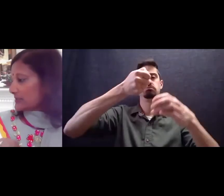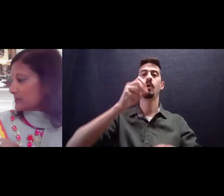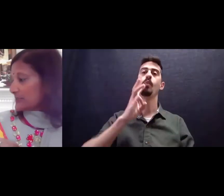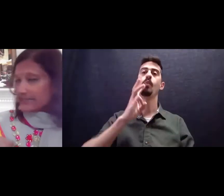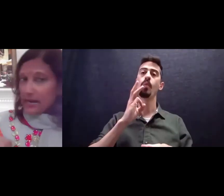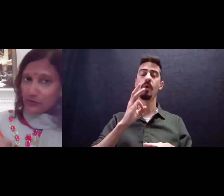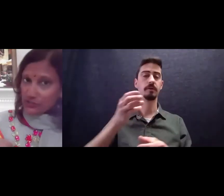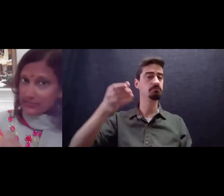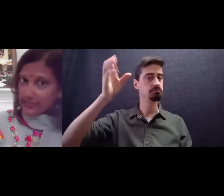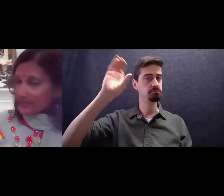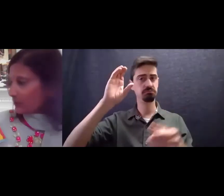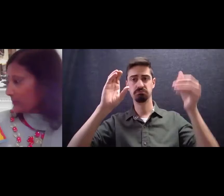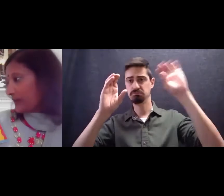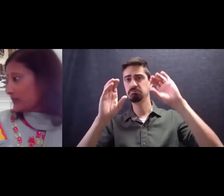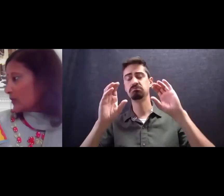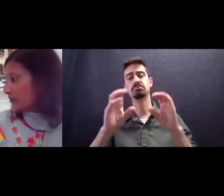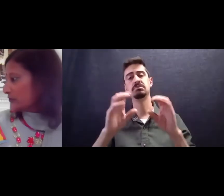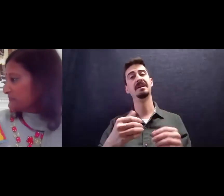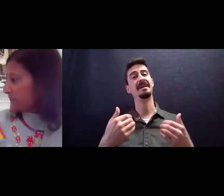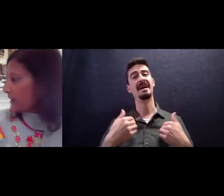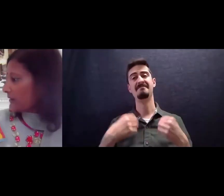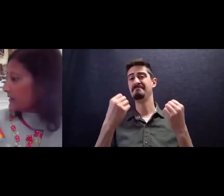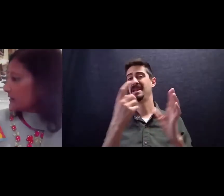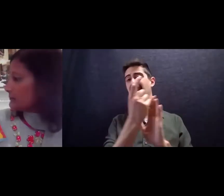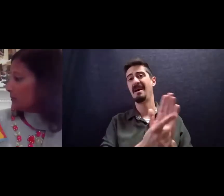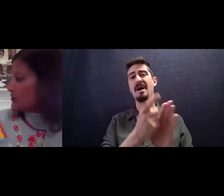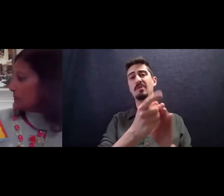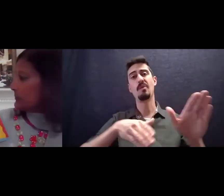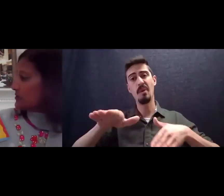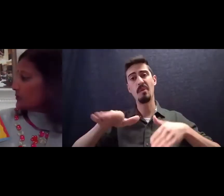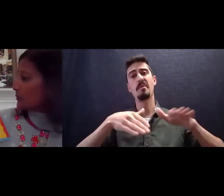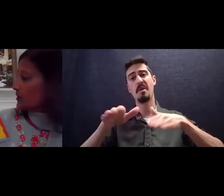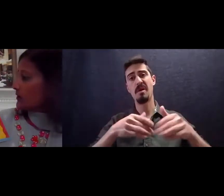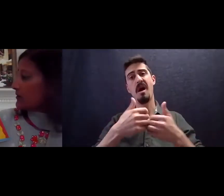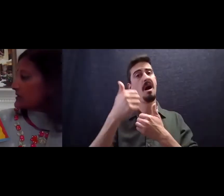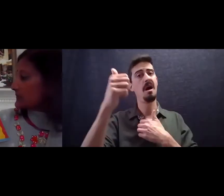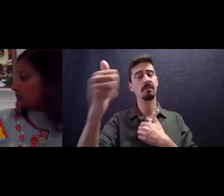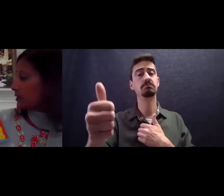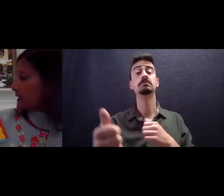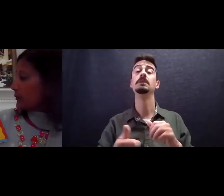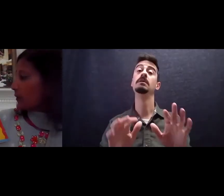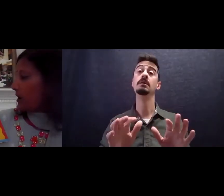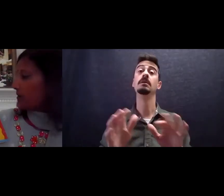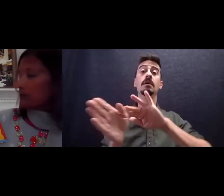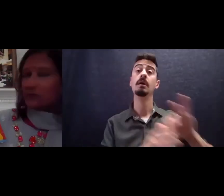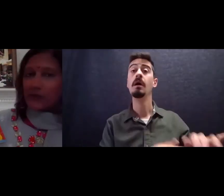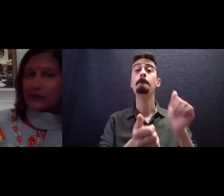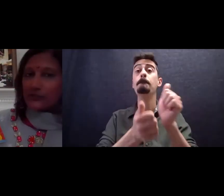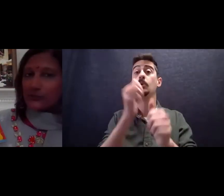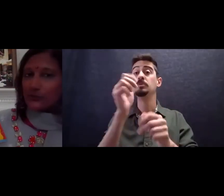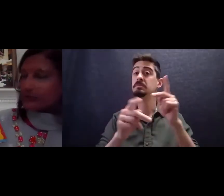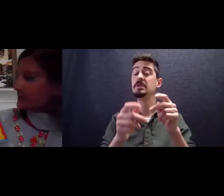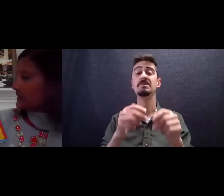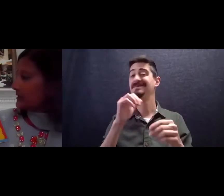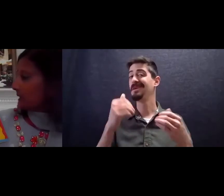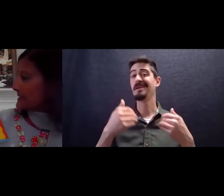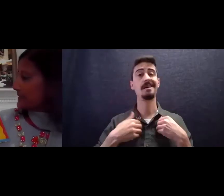it sometimes takes hours just to get that one pail of water most people don't own cars you might walk or ride a